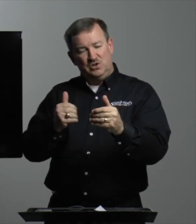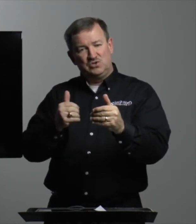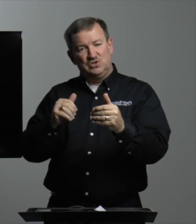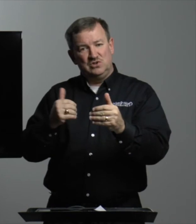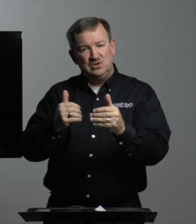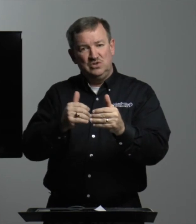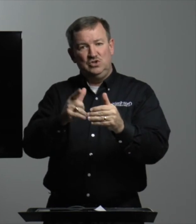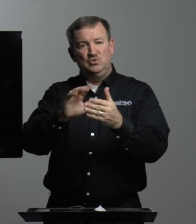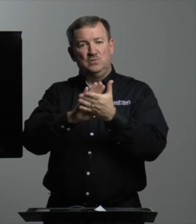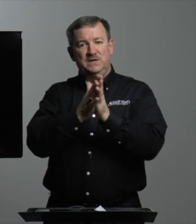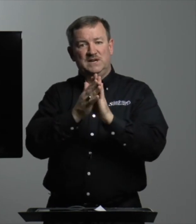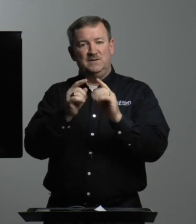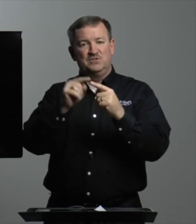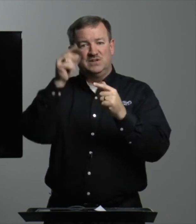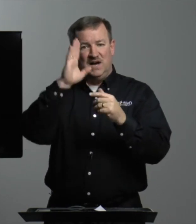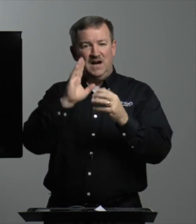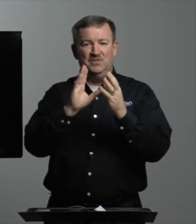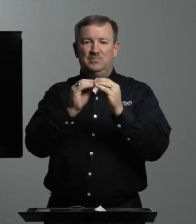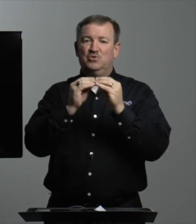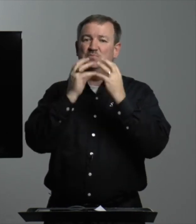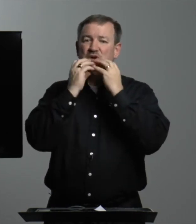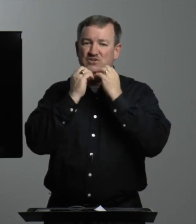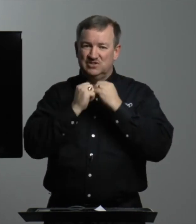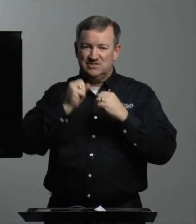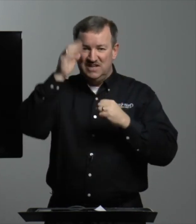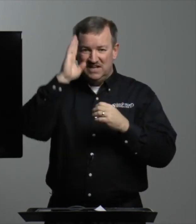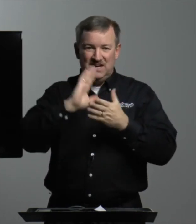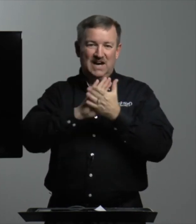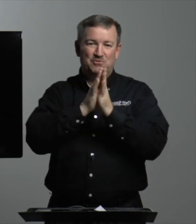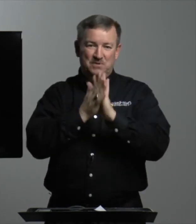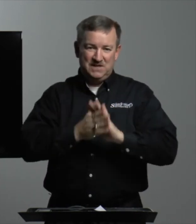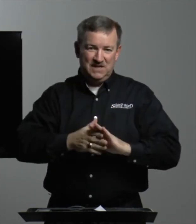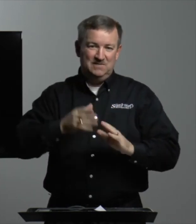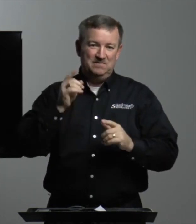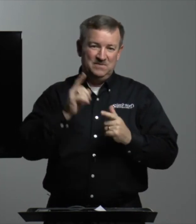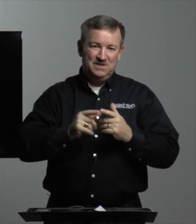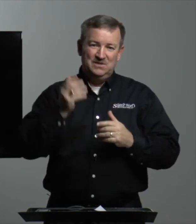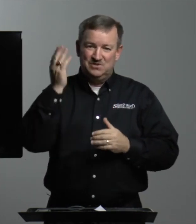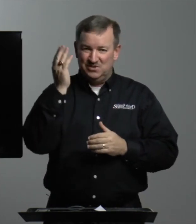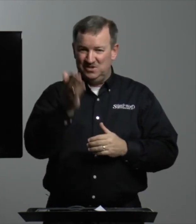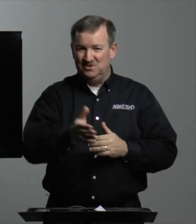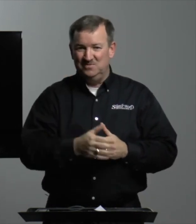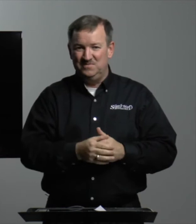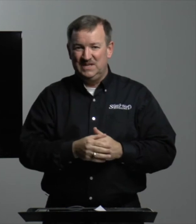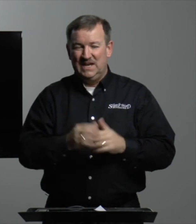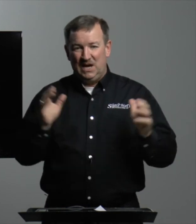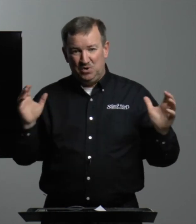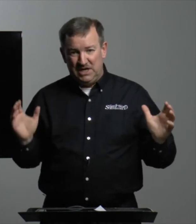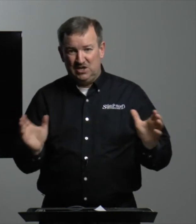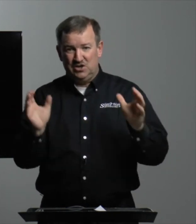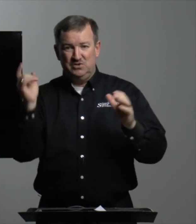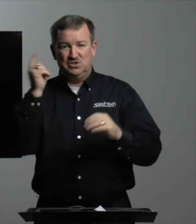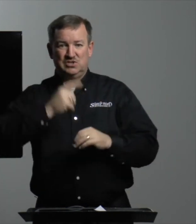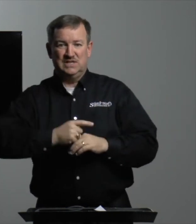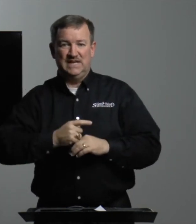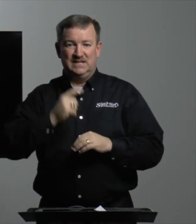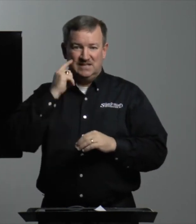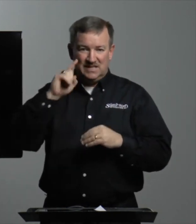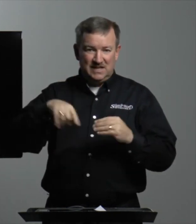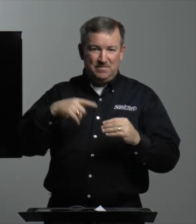closer you will become to God, the more precious God will become to you. I want to encourage you today to think